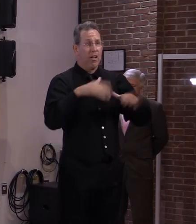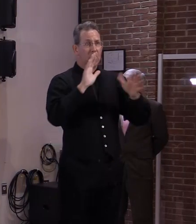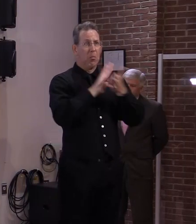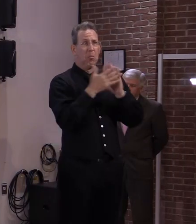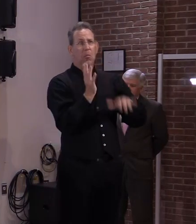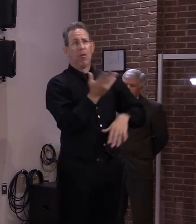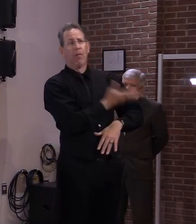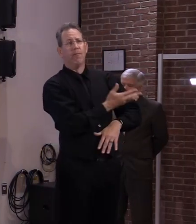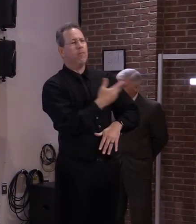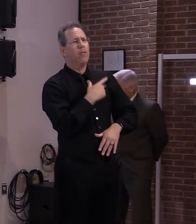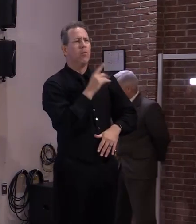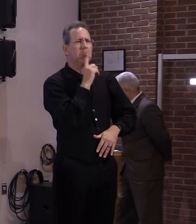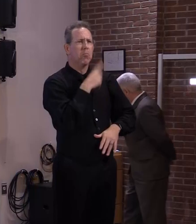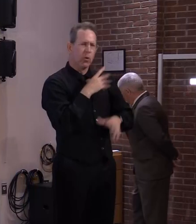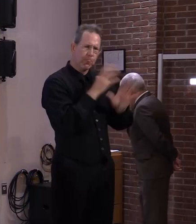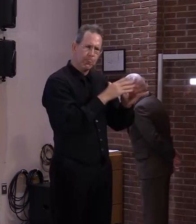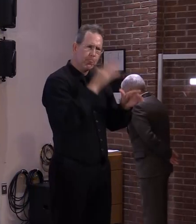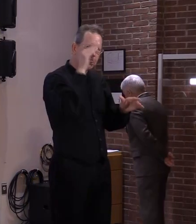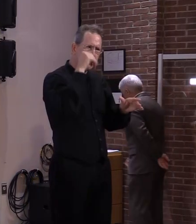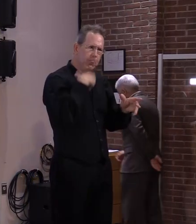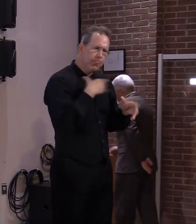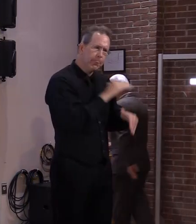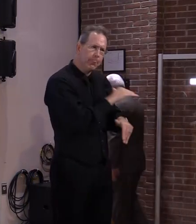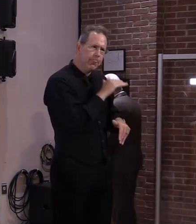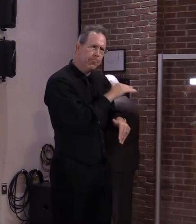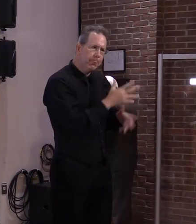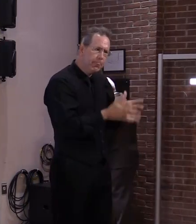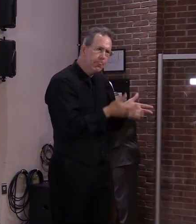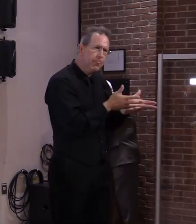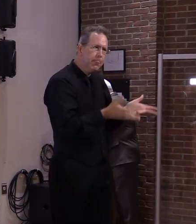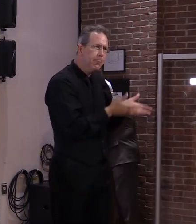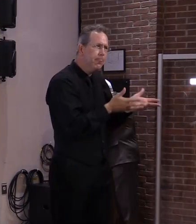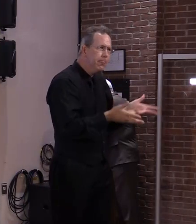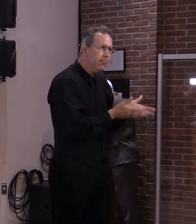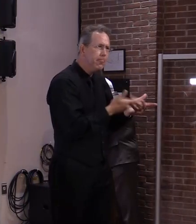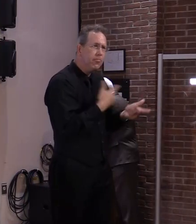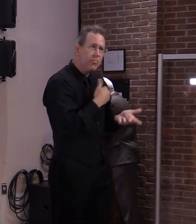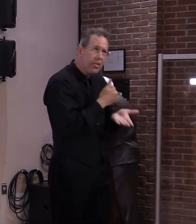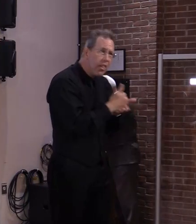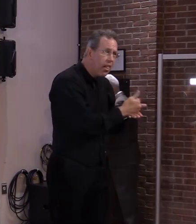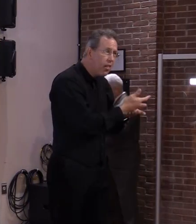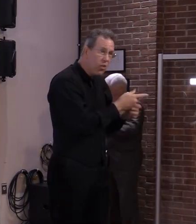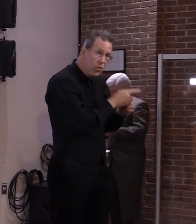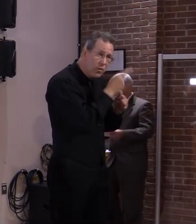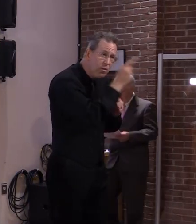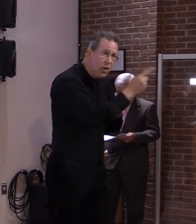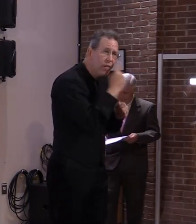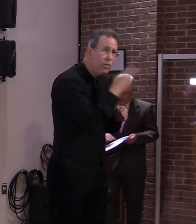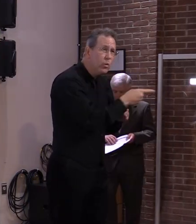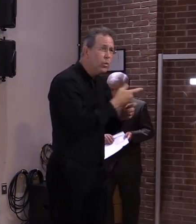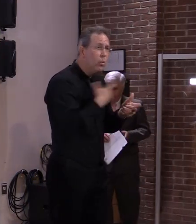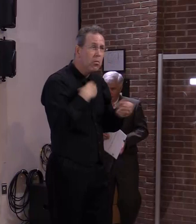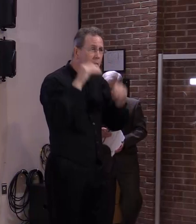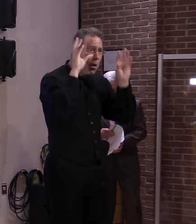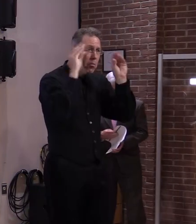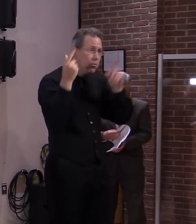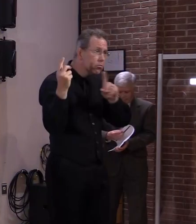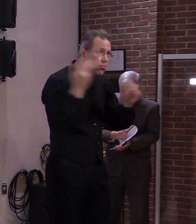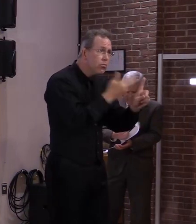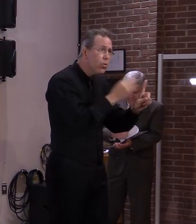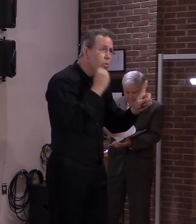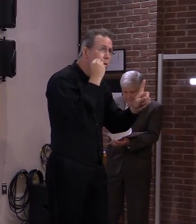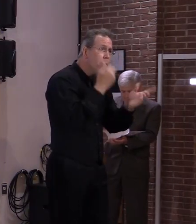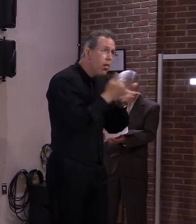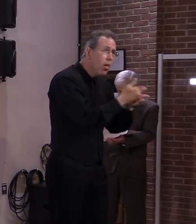but again it's it's rural uh in obviously in that uh that area fewer people it wouldn't take too many to get up